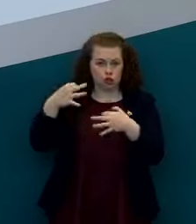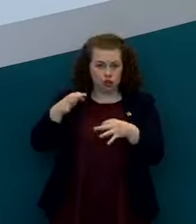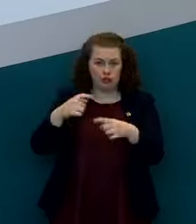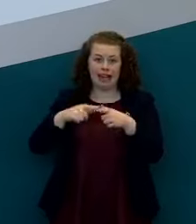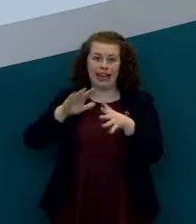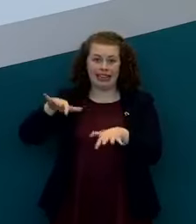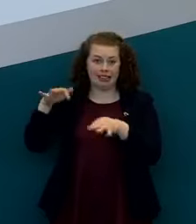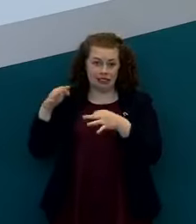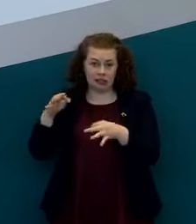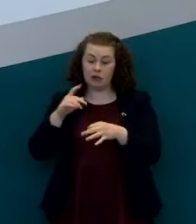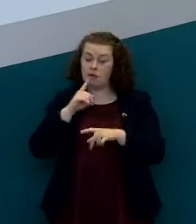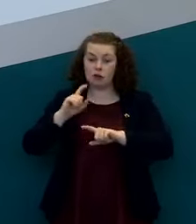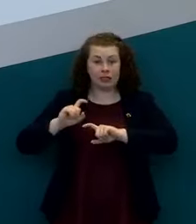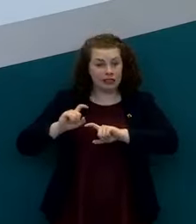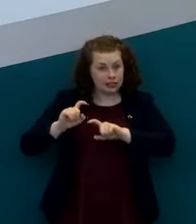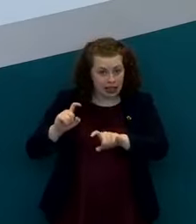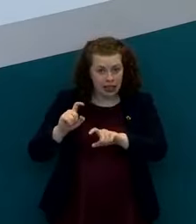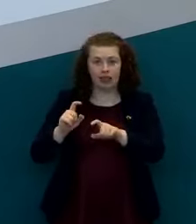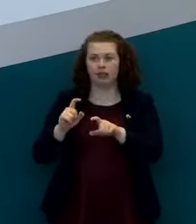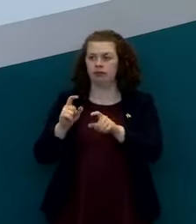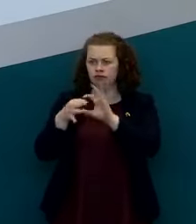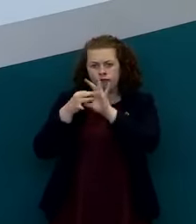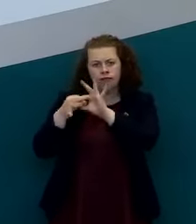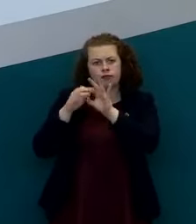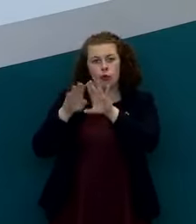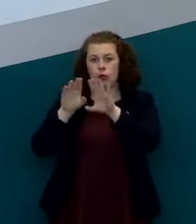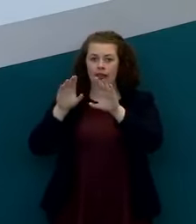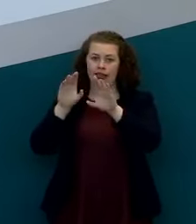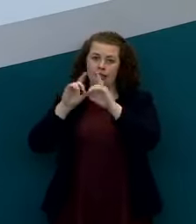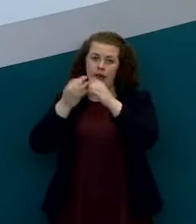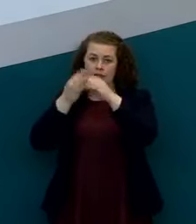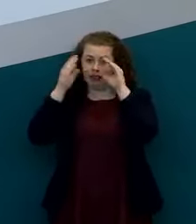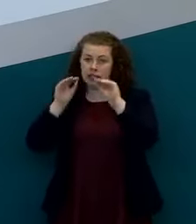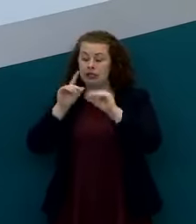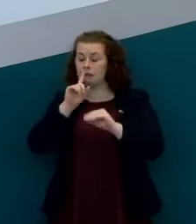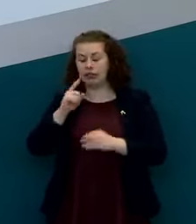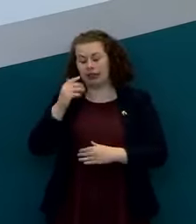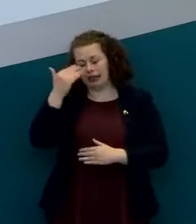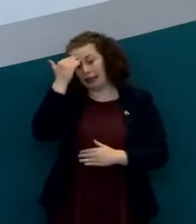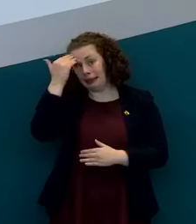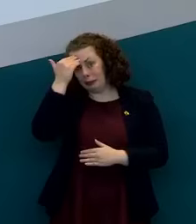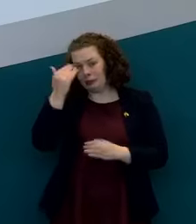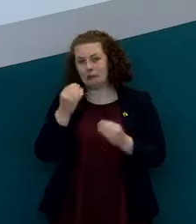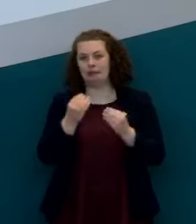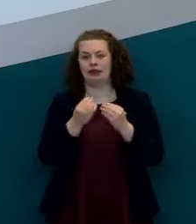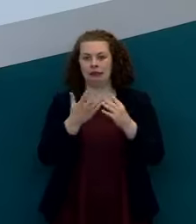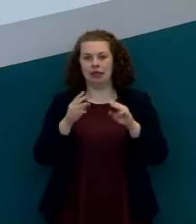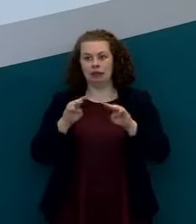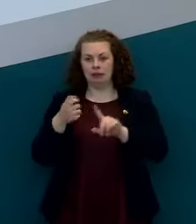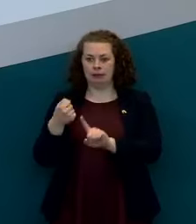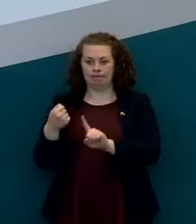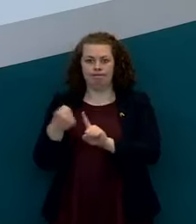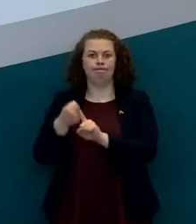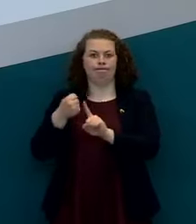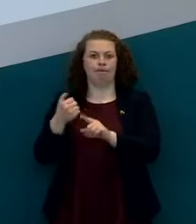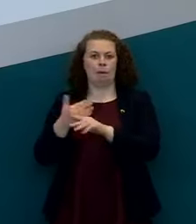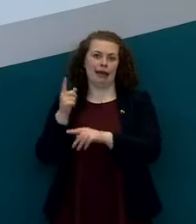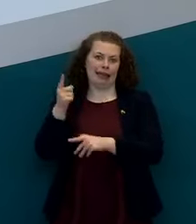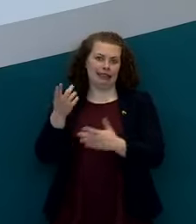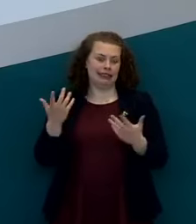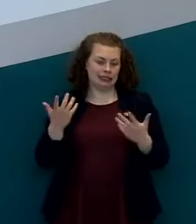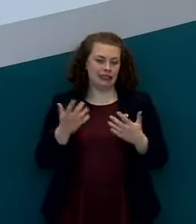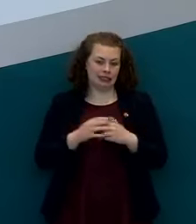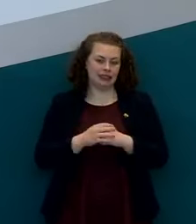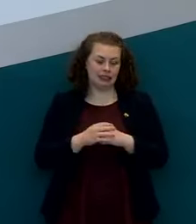engage with them over the next period of time understand completely and very sensitive to the impacts all of the impacts and in particular